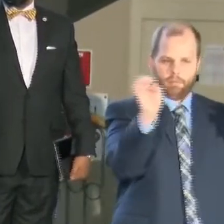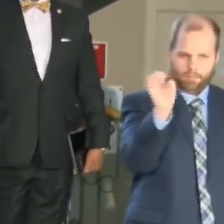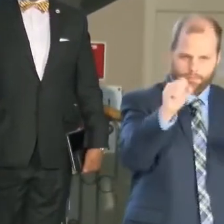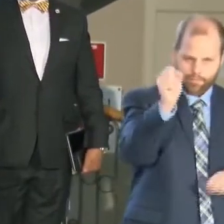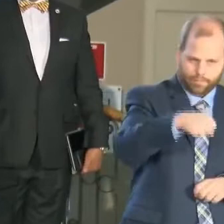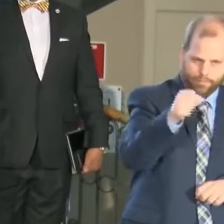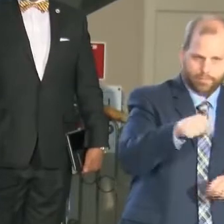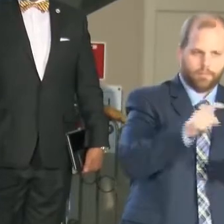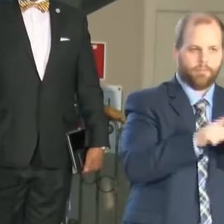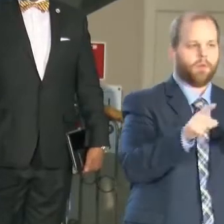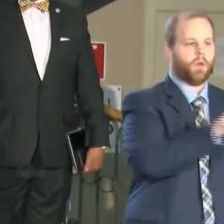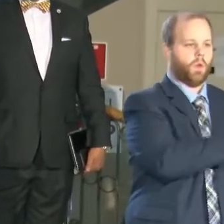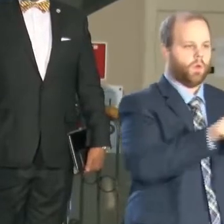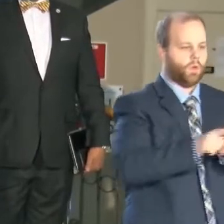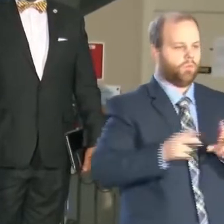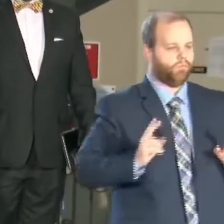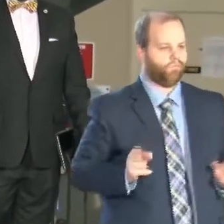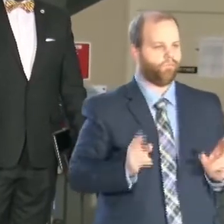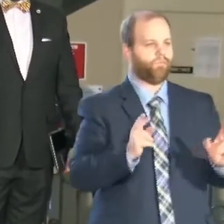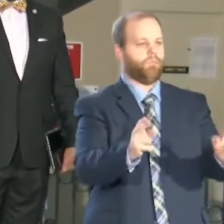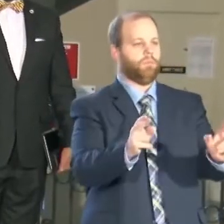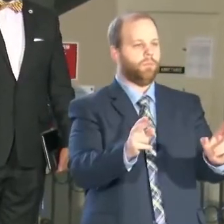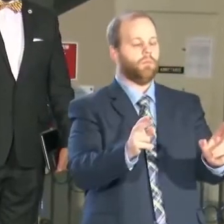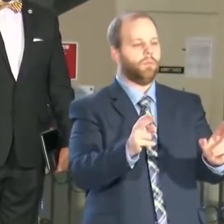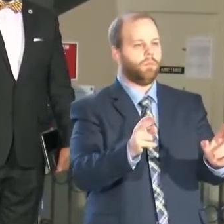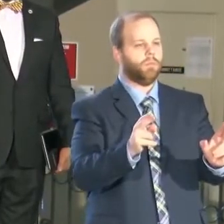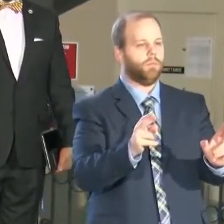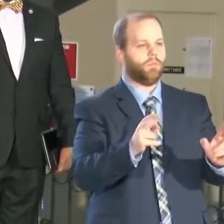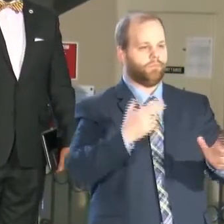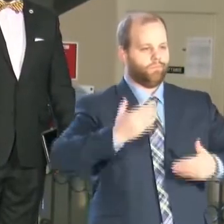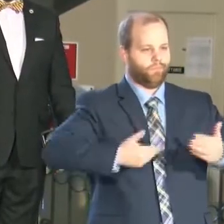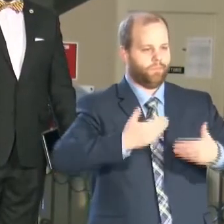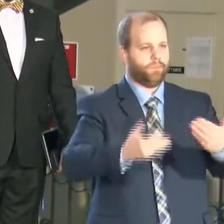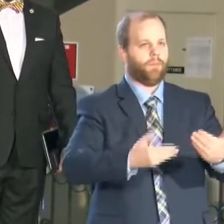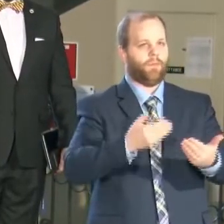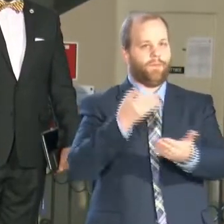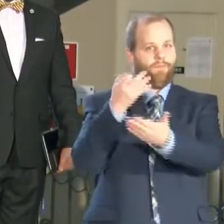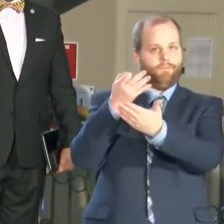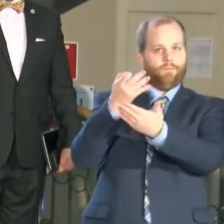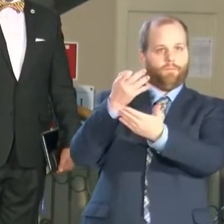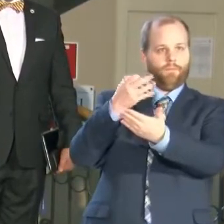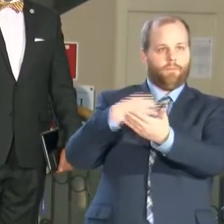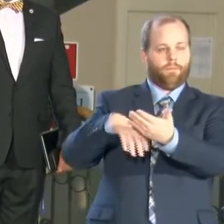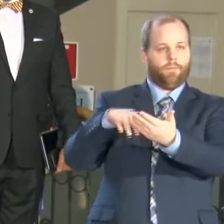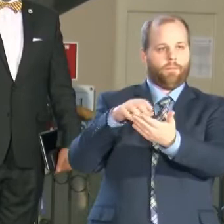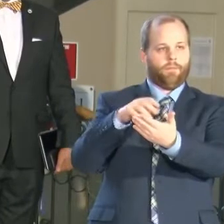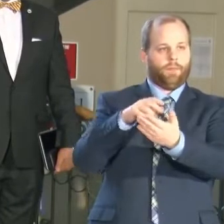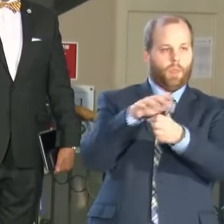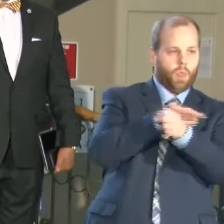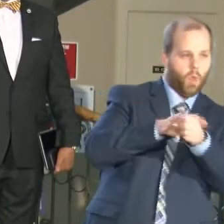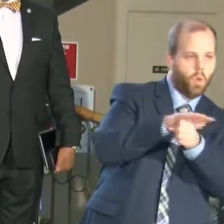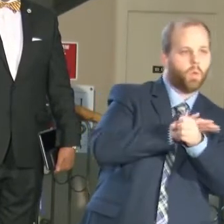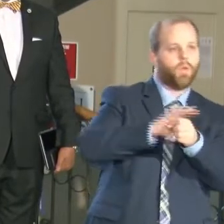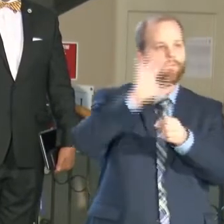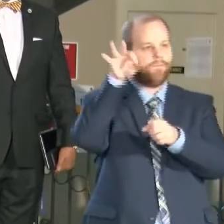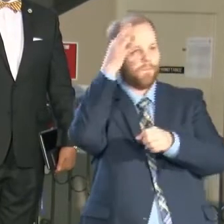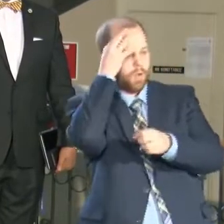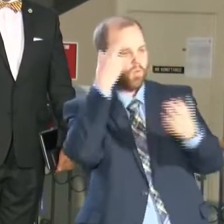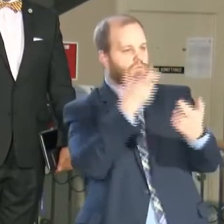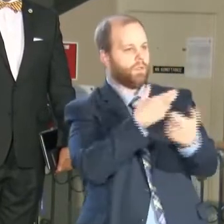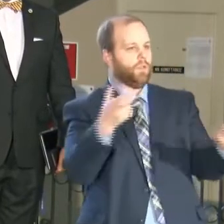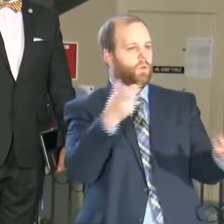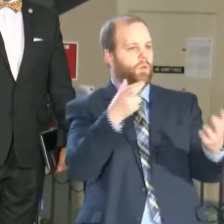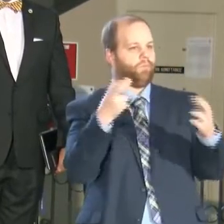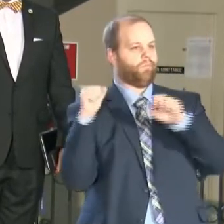processes as it relates to procurement efforts to ensure that we get more federal and local resources on the streets to ensure that we are focused on community violence